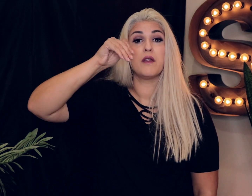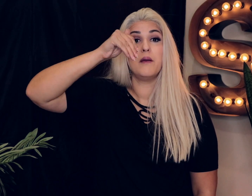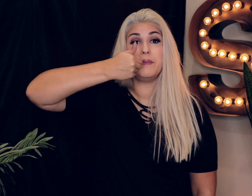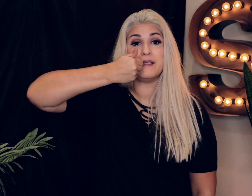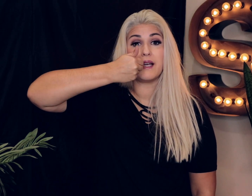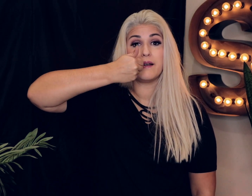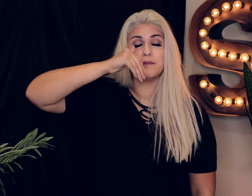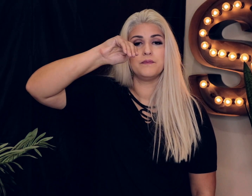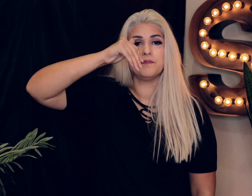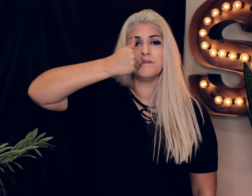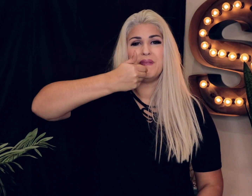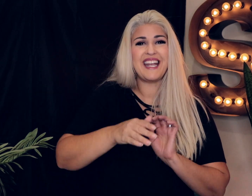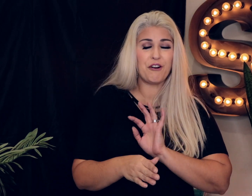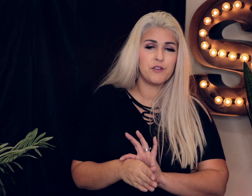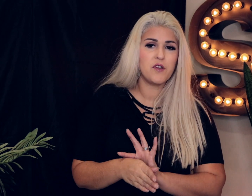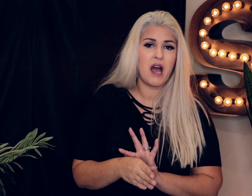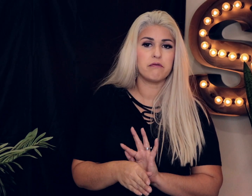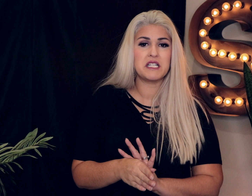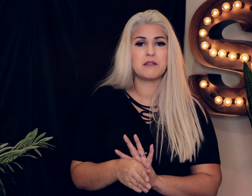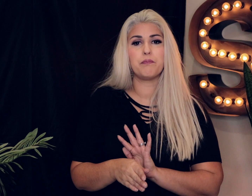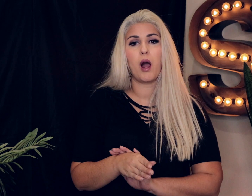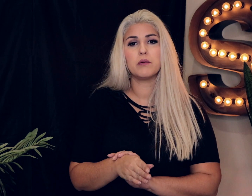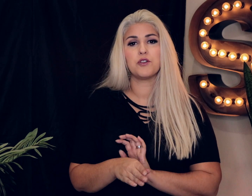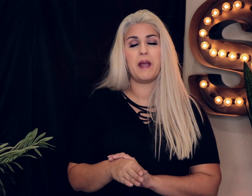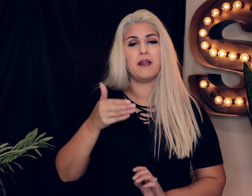pizza be careful if you have wrist problems or pain